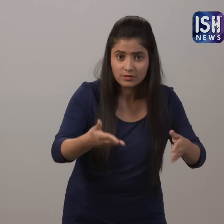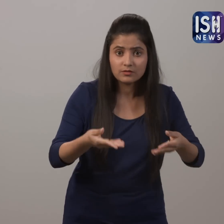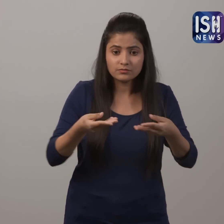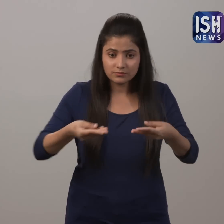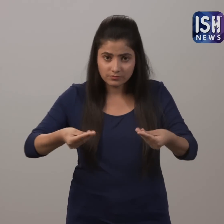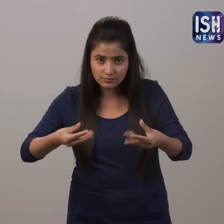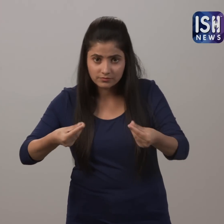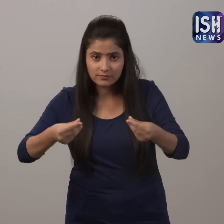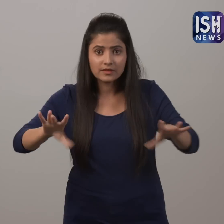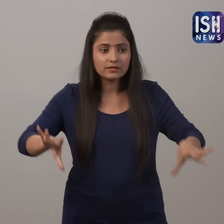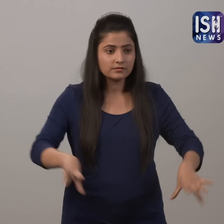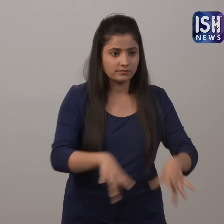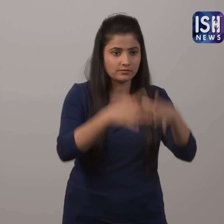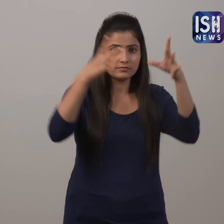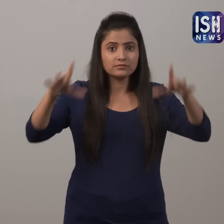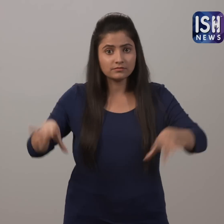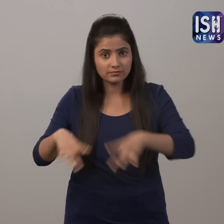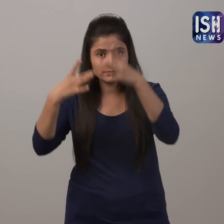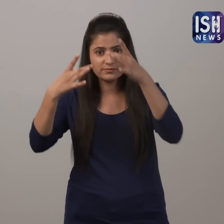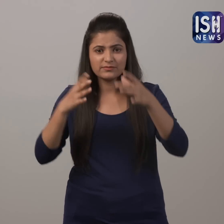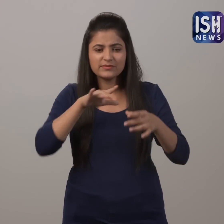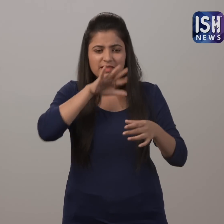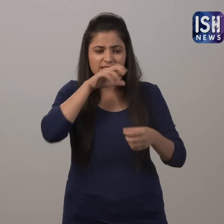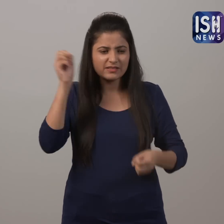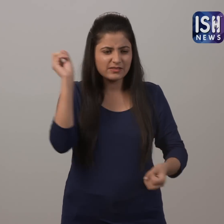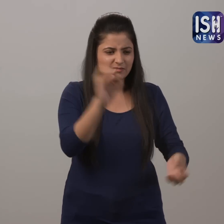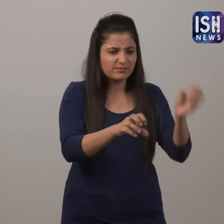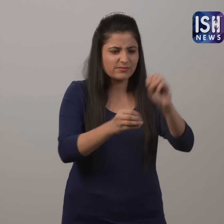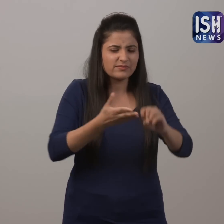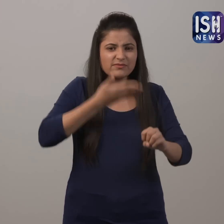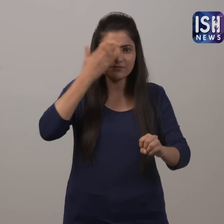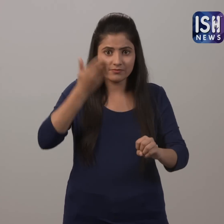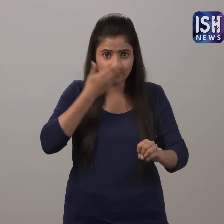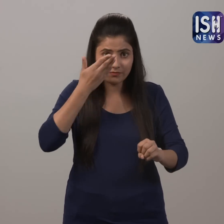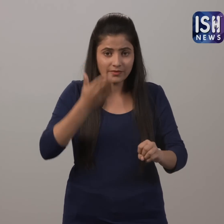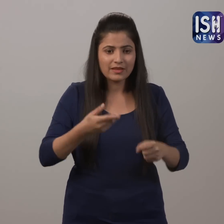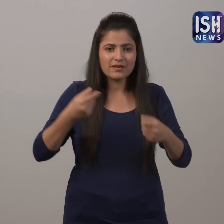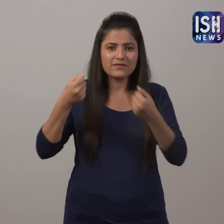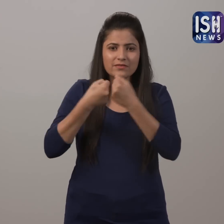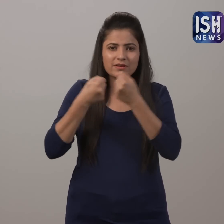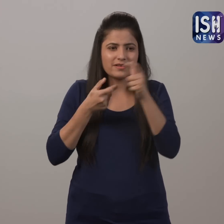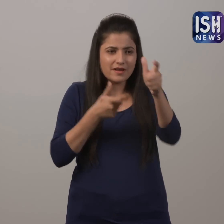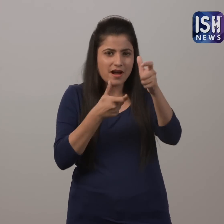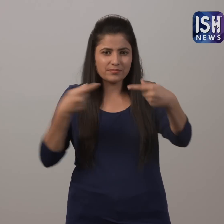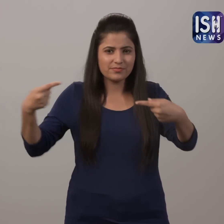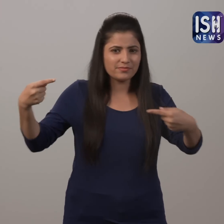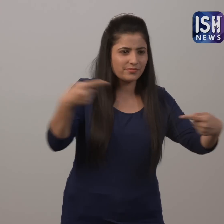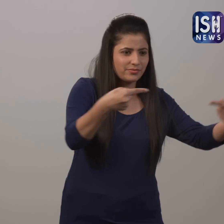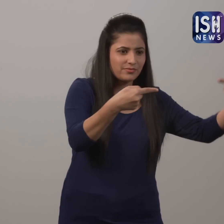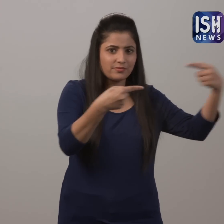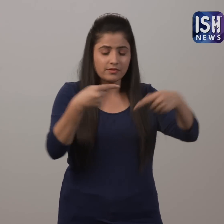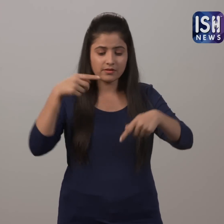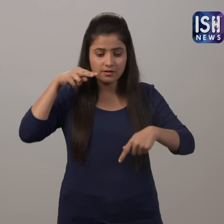water, soil, forests, pollution and military surveillance as well.